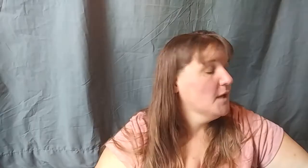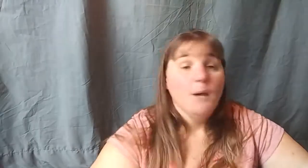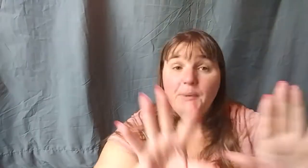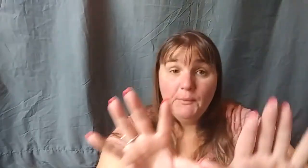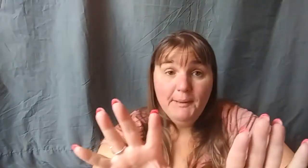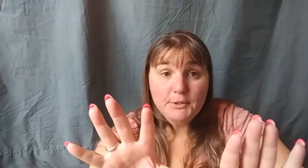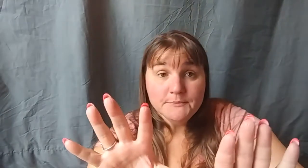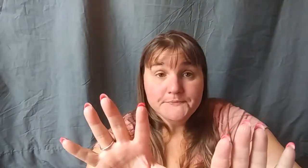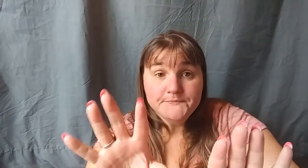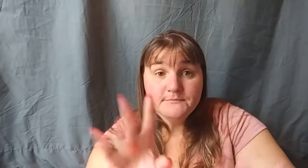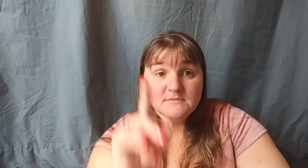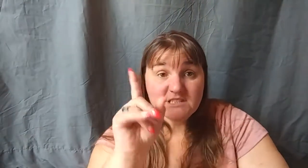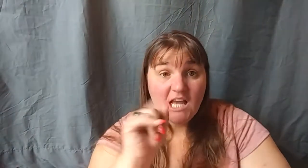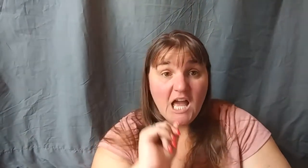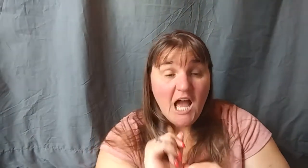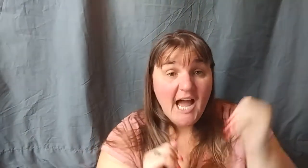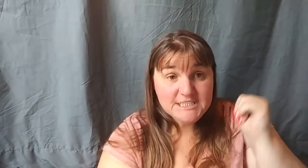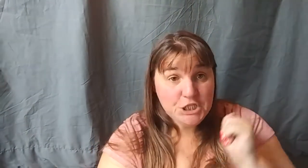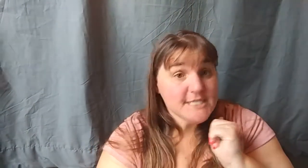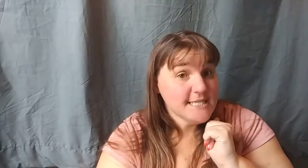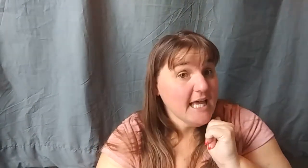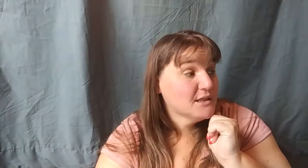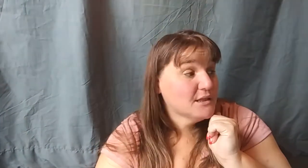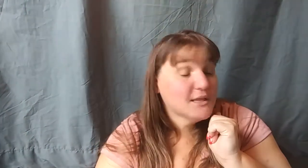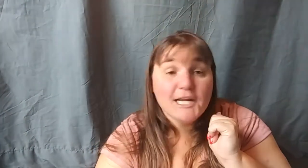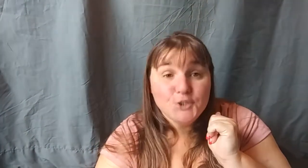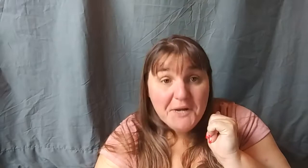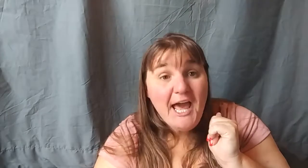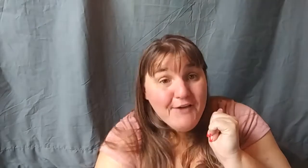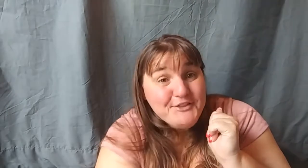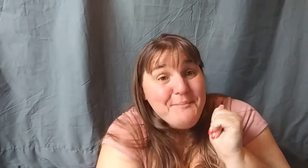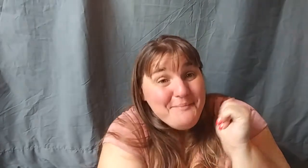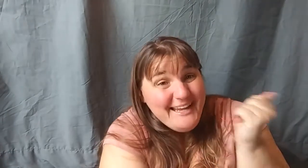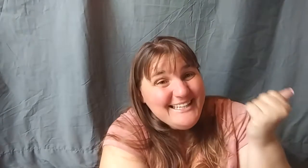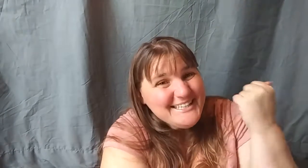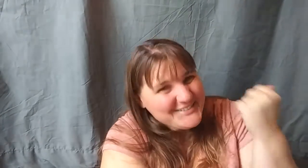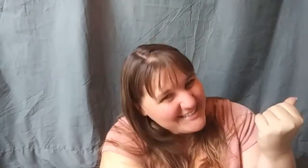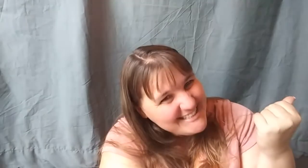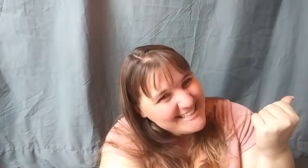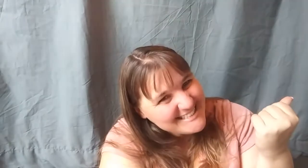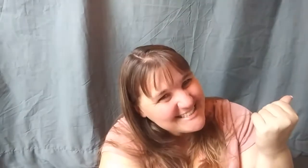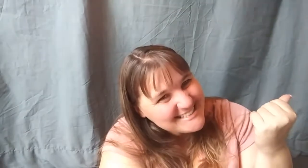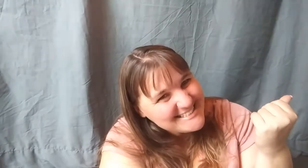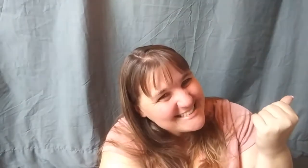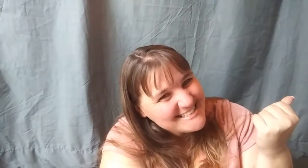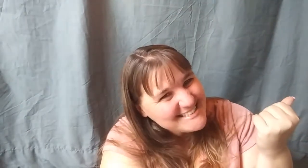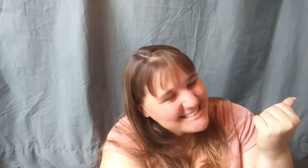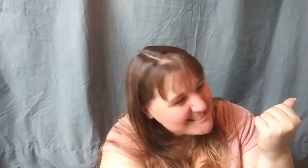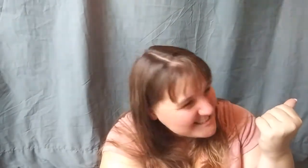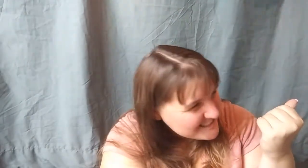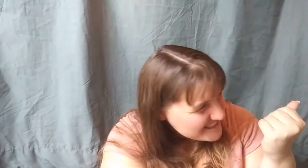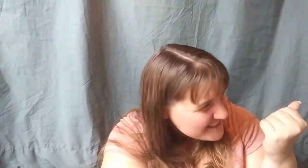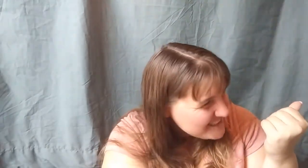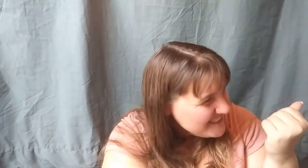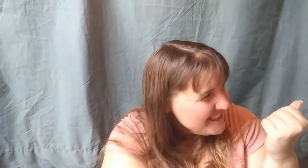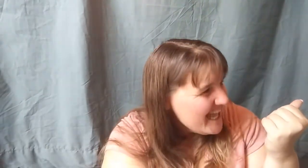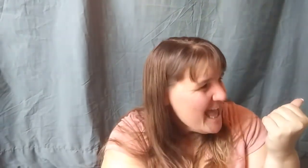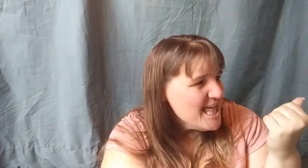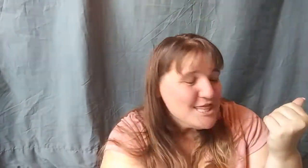remember, I just said that I don't have the main ingredients that you would